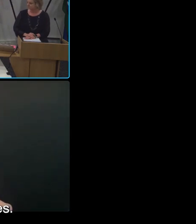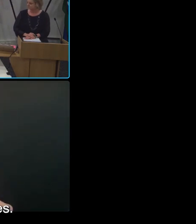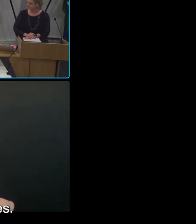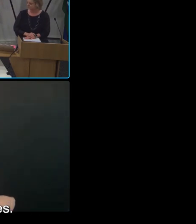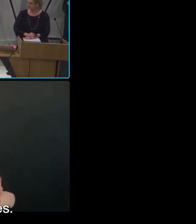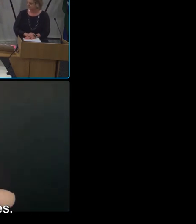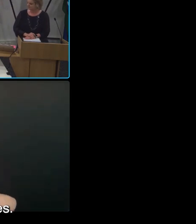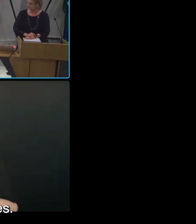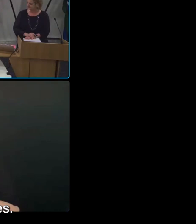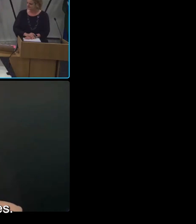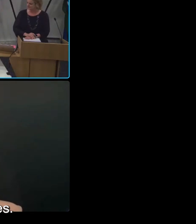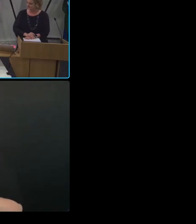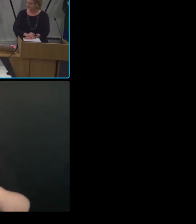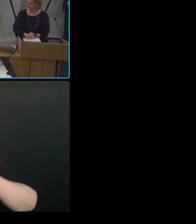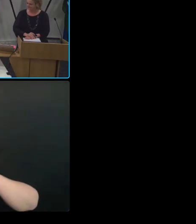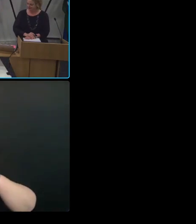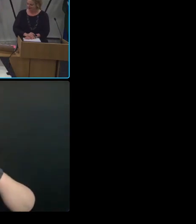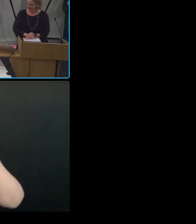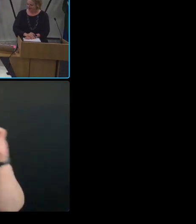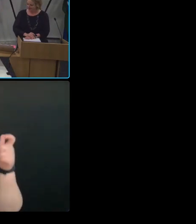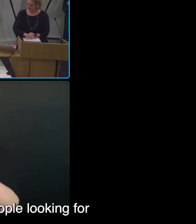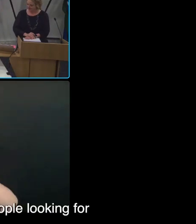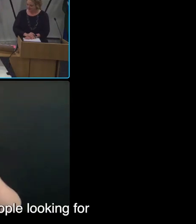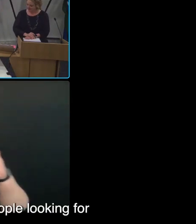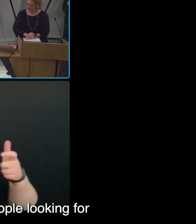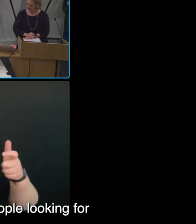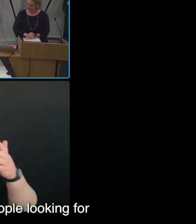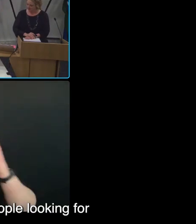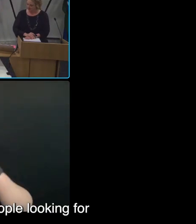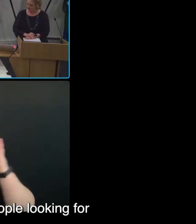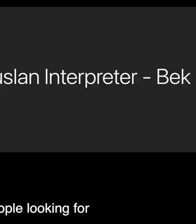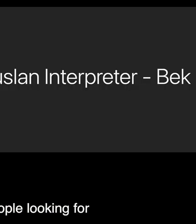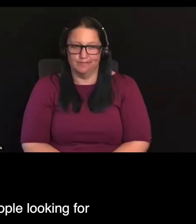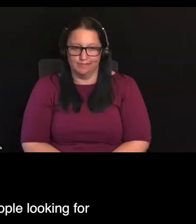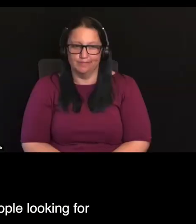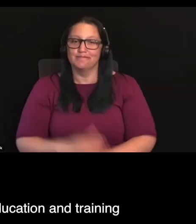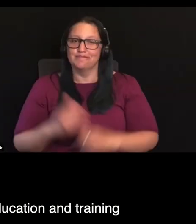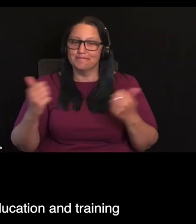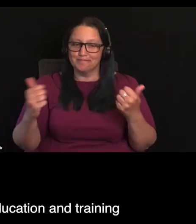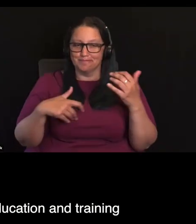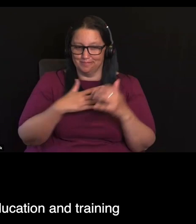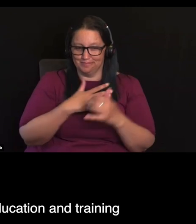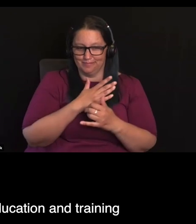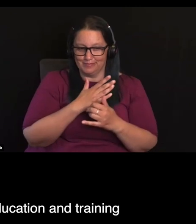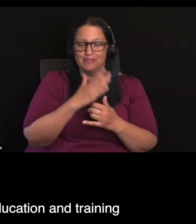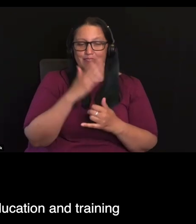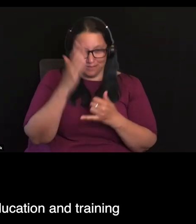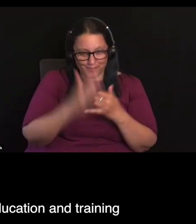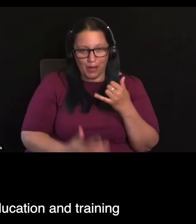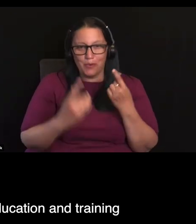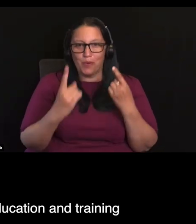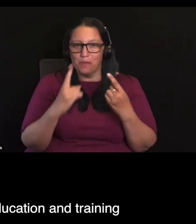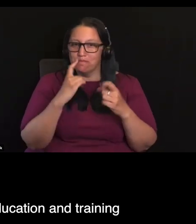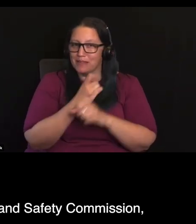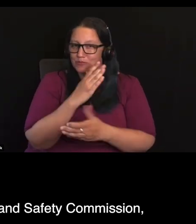address those specific issues. And I think the final one was people looking for reassurance that there will be free